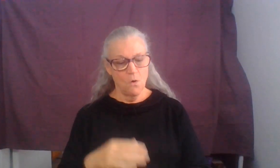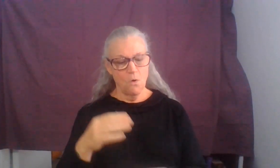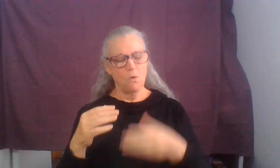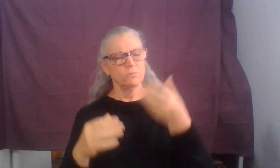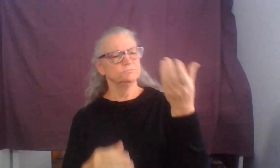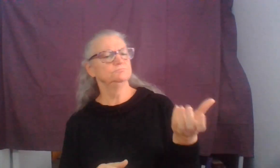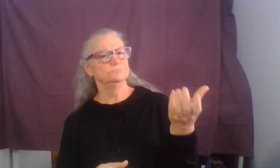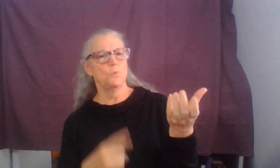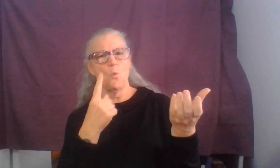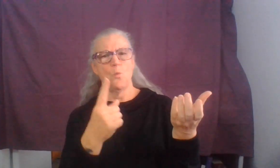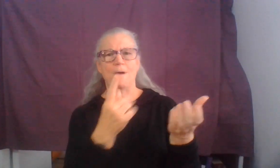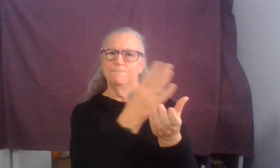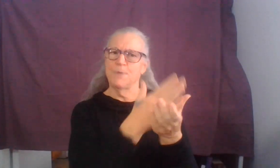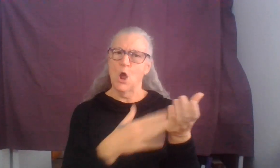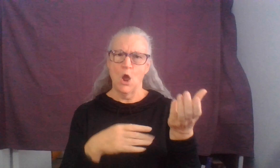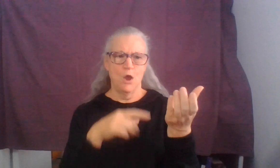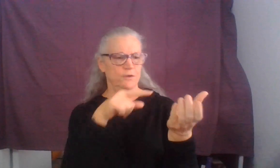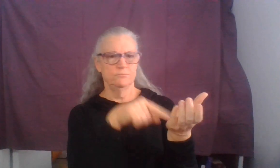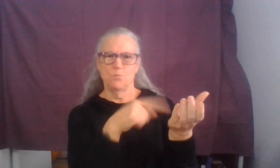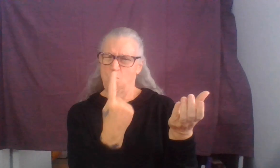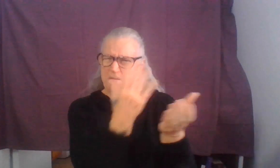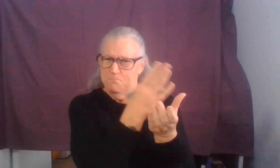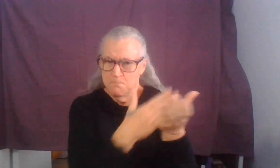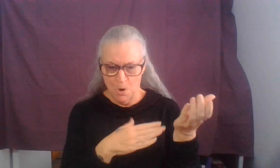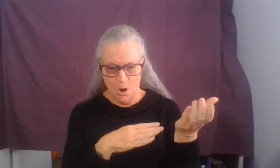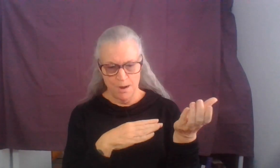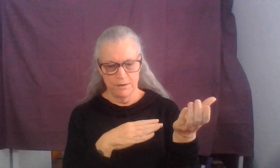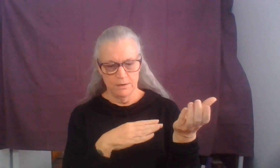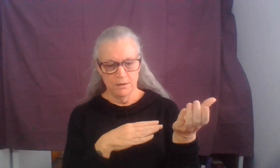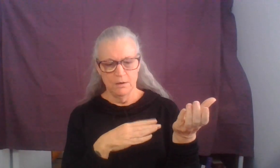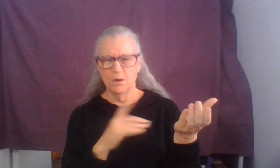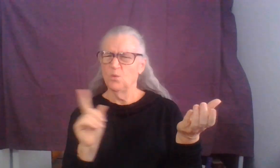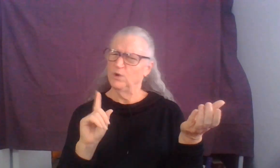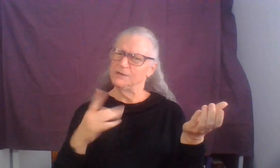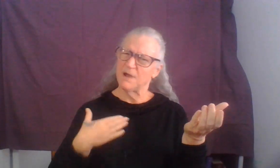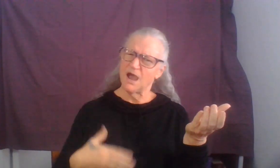If they were all one part, where would the body be?